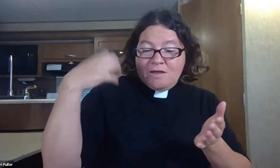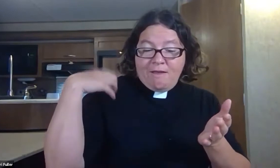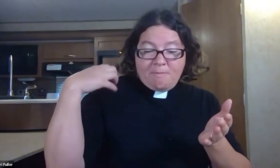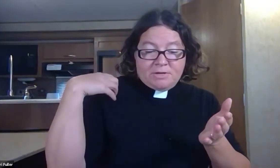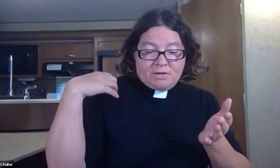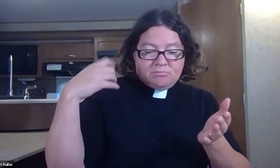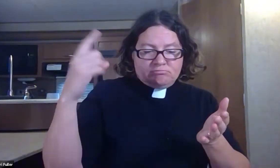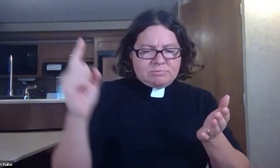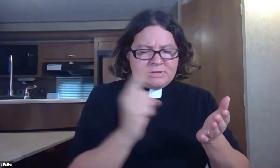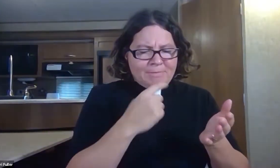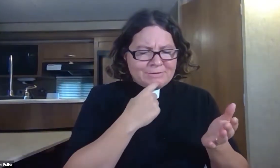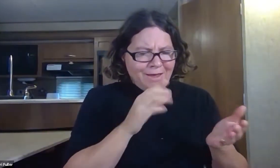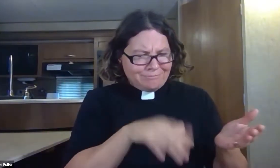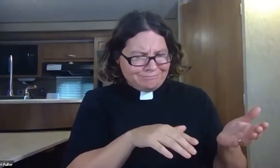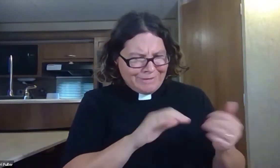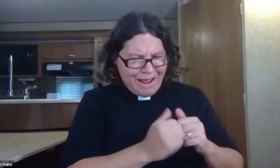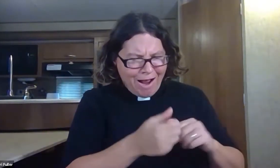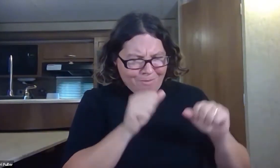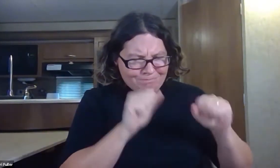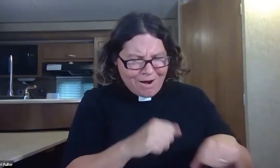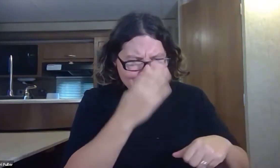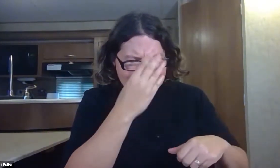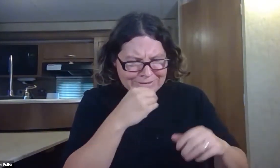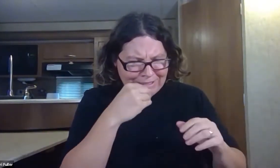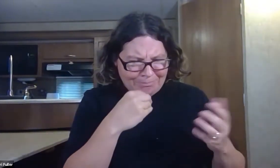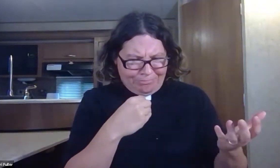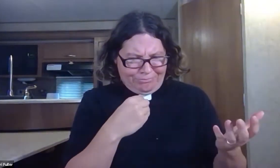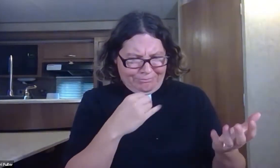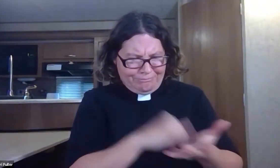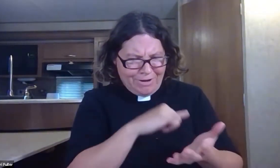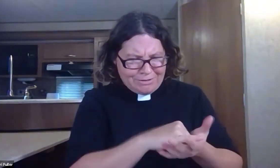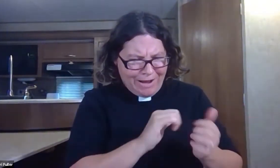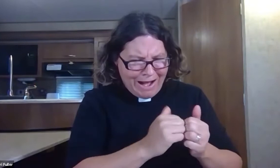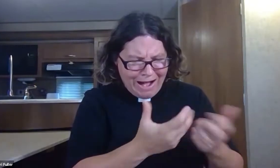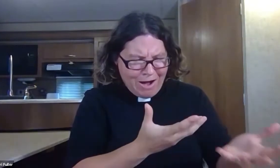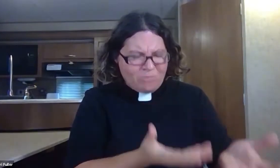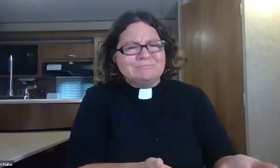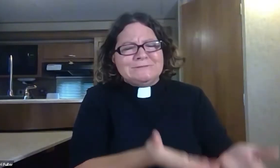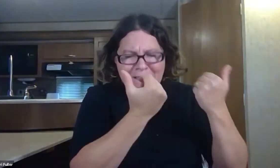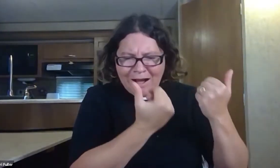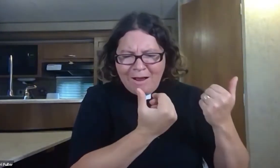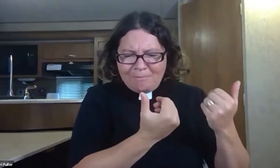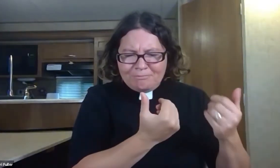The ship's captain came and said, How can you possibly be sleeping so deeply? Get up.